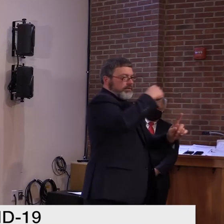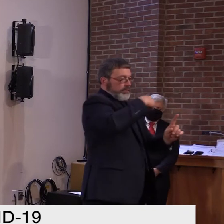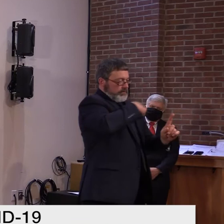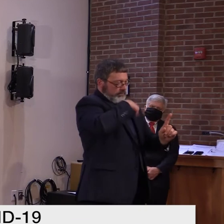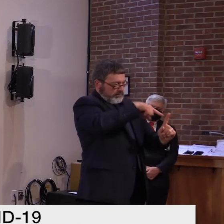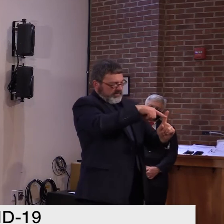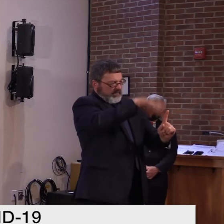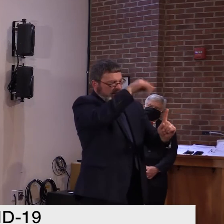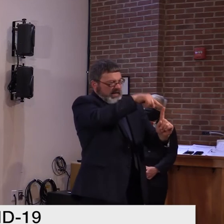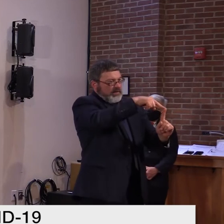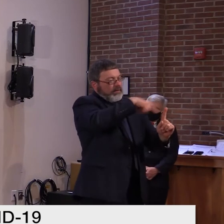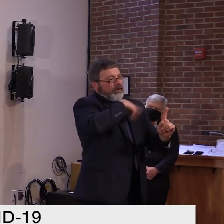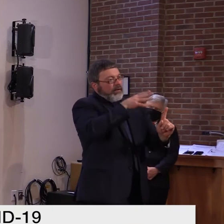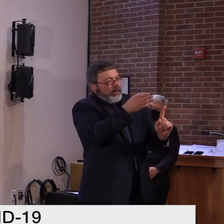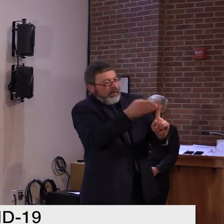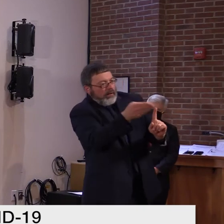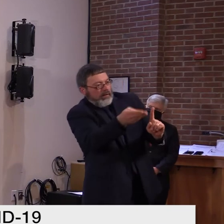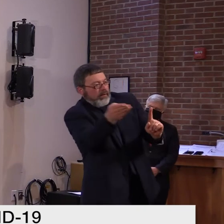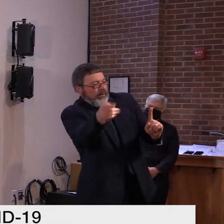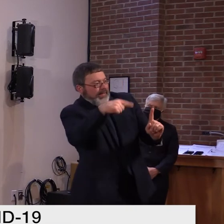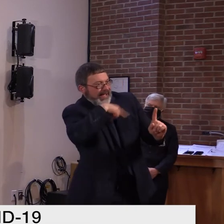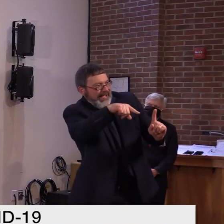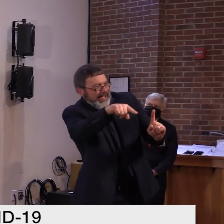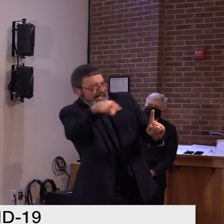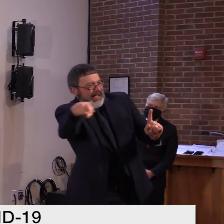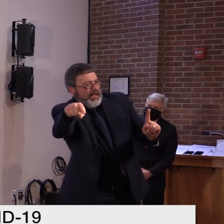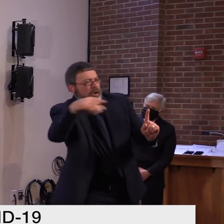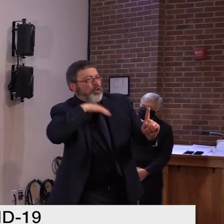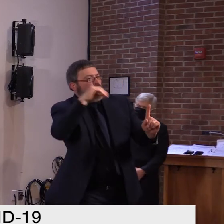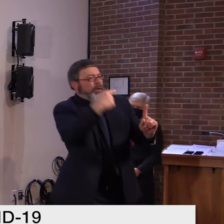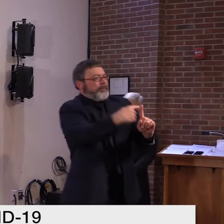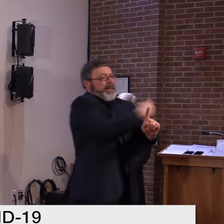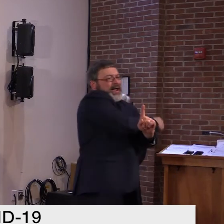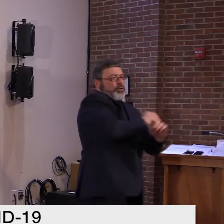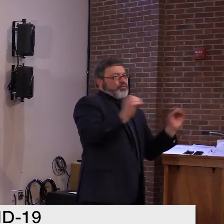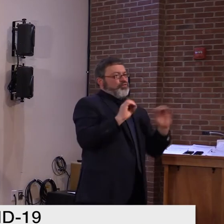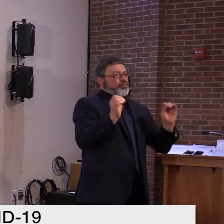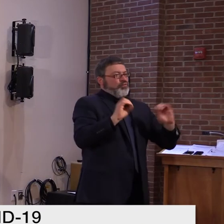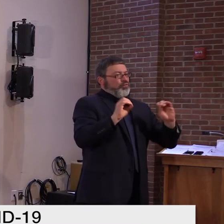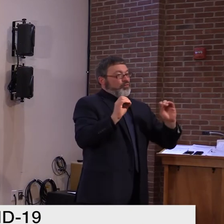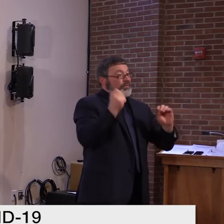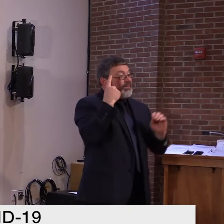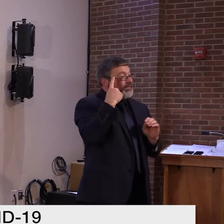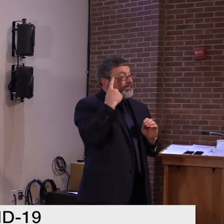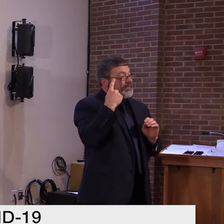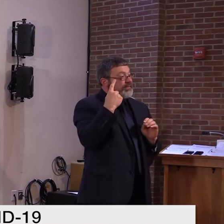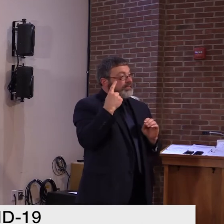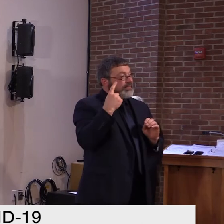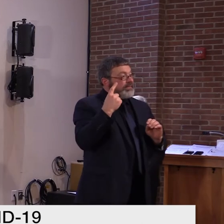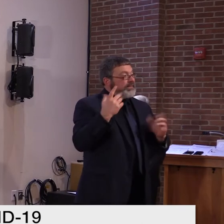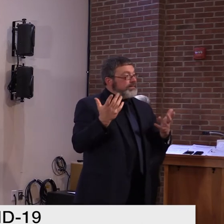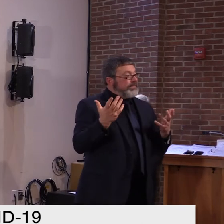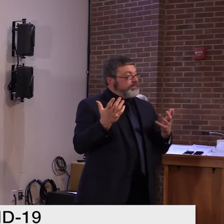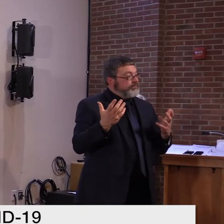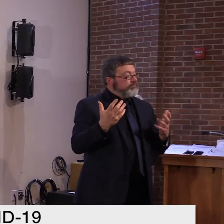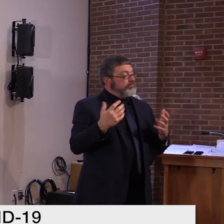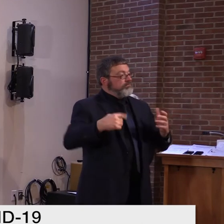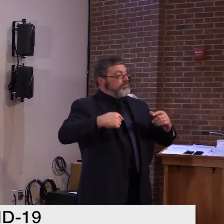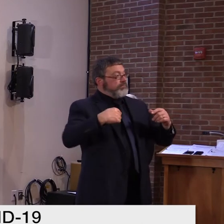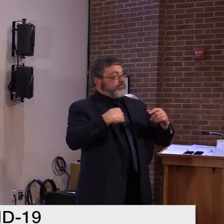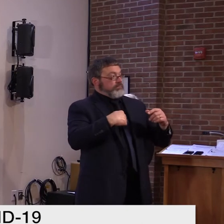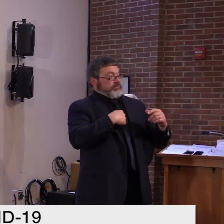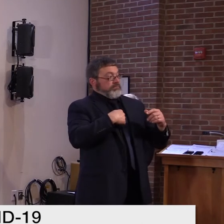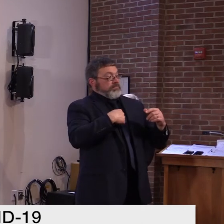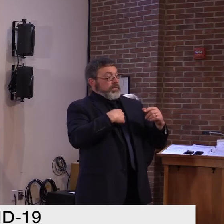So you can snuff things out right there because the pathways of infection are being stopped